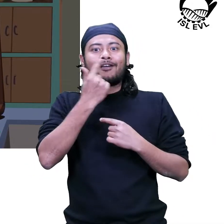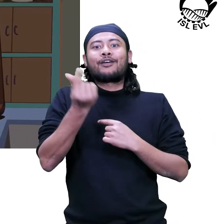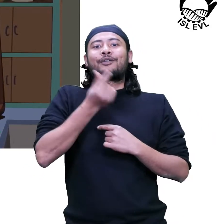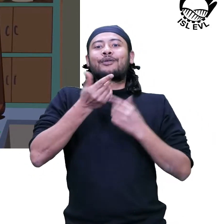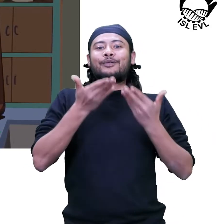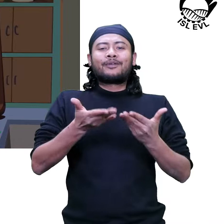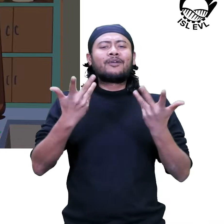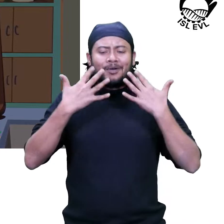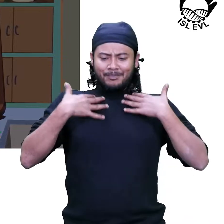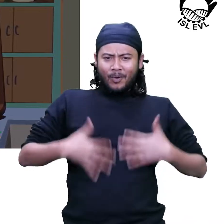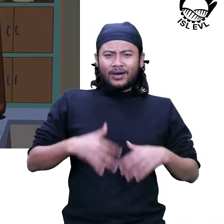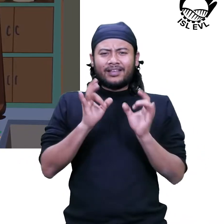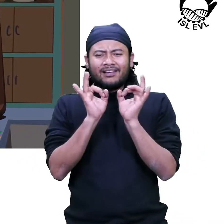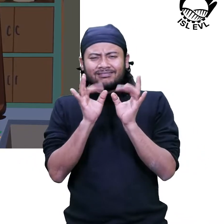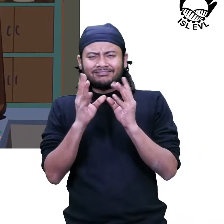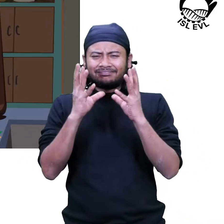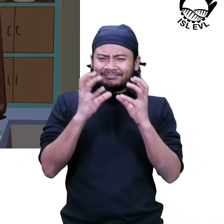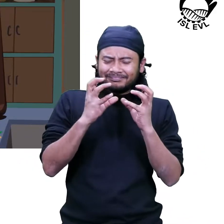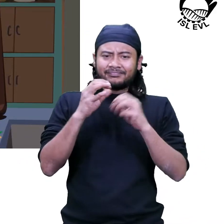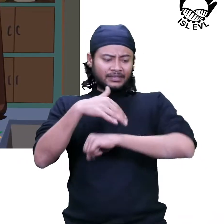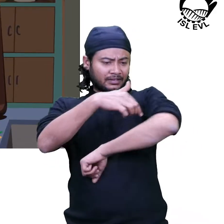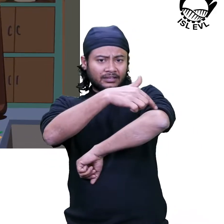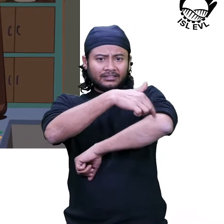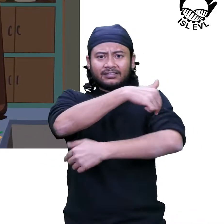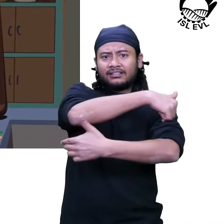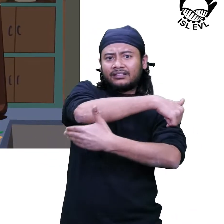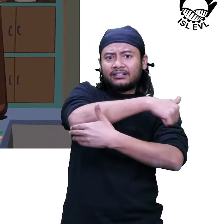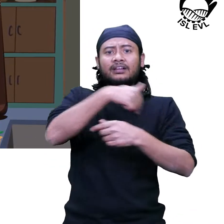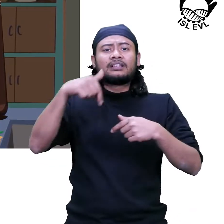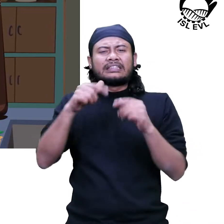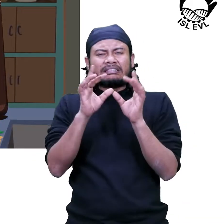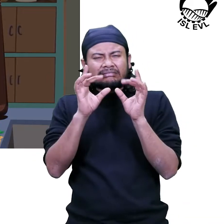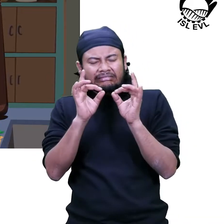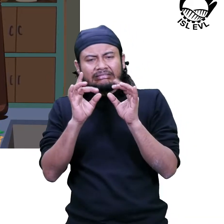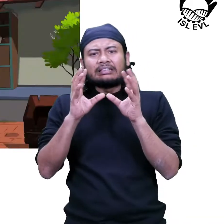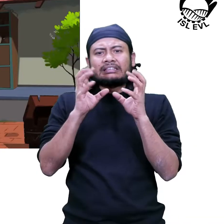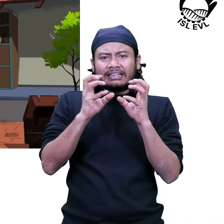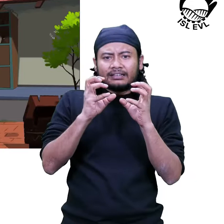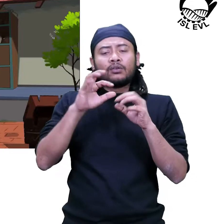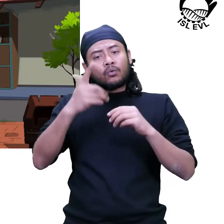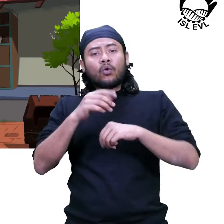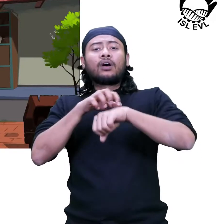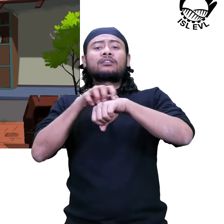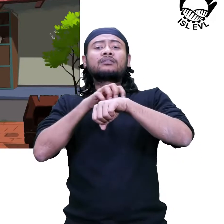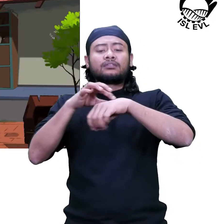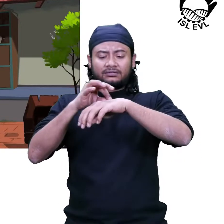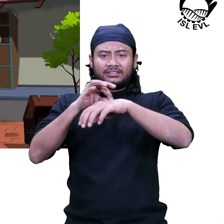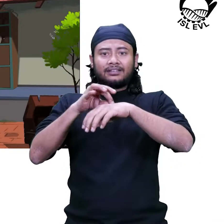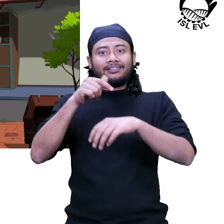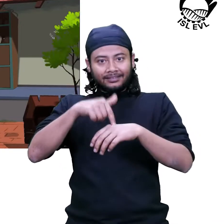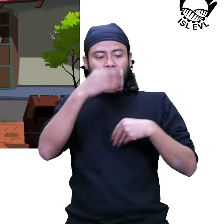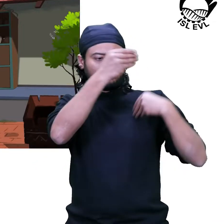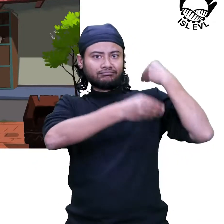arthritis, inflammation in joints and skin diseases in our traditional medicine. Wow, grandma.